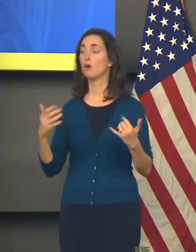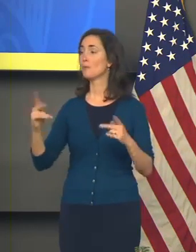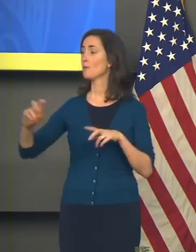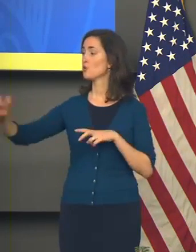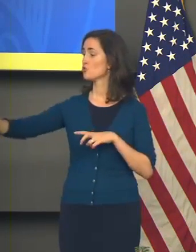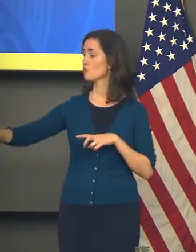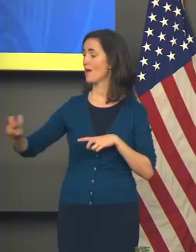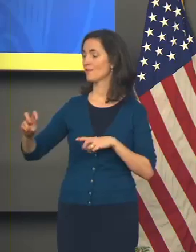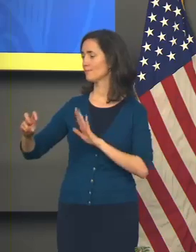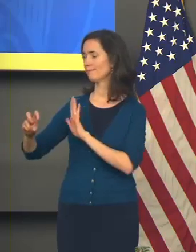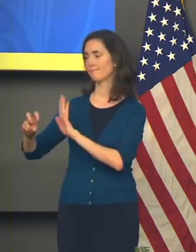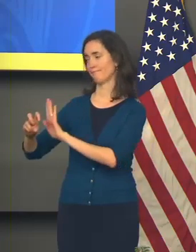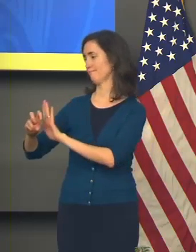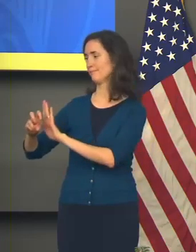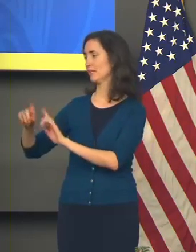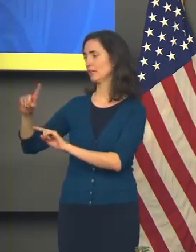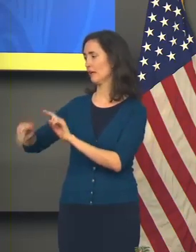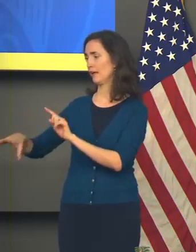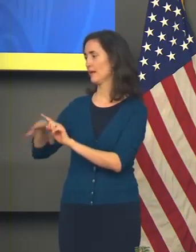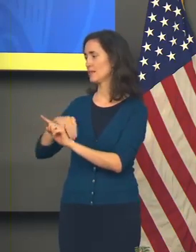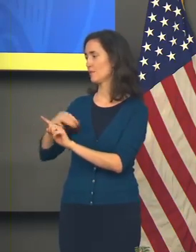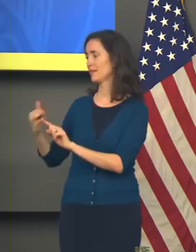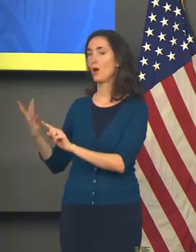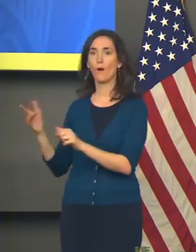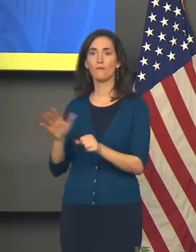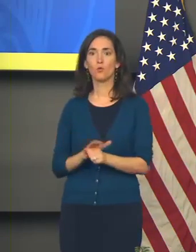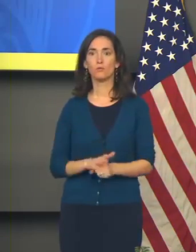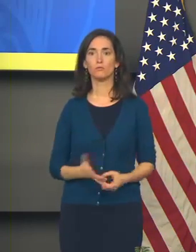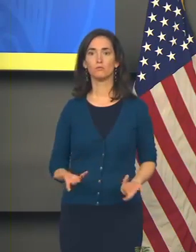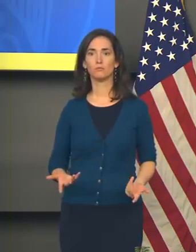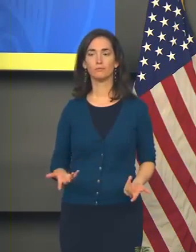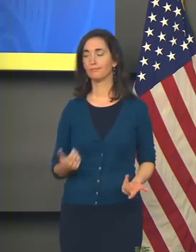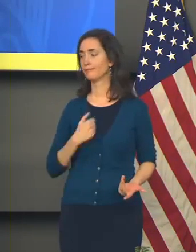not accepting transfers right now because they can't.